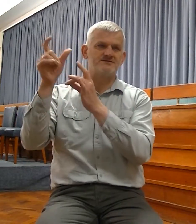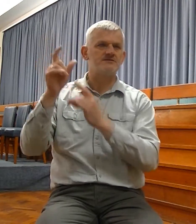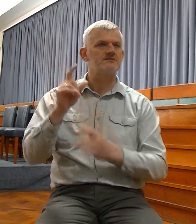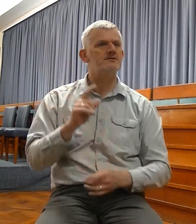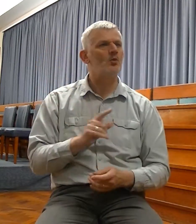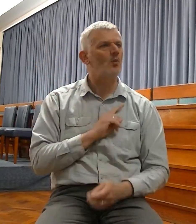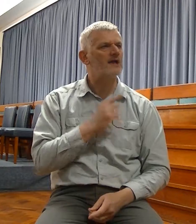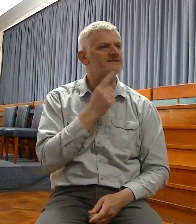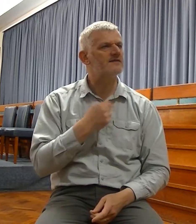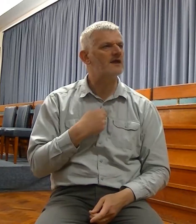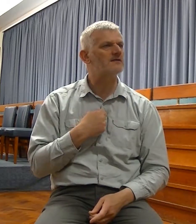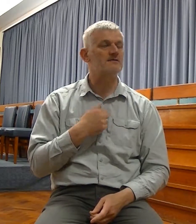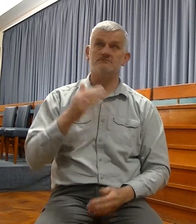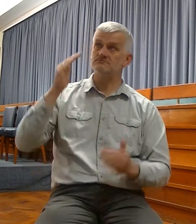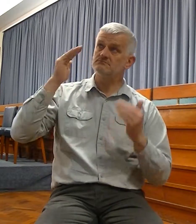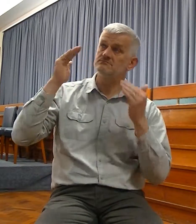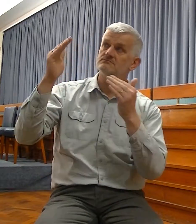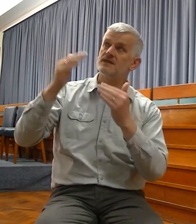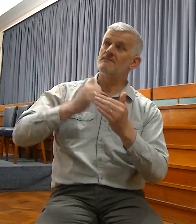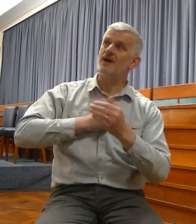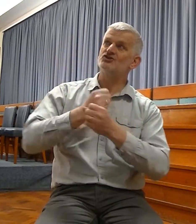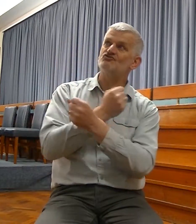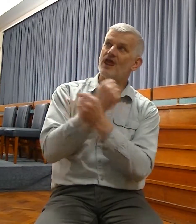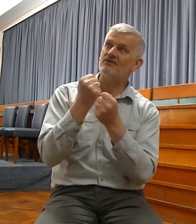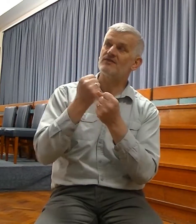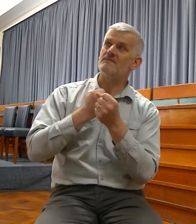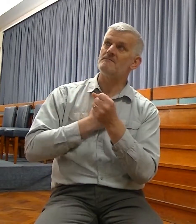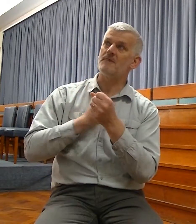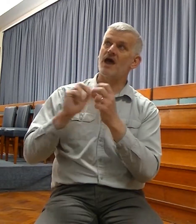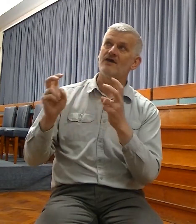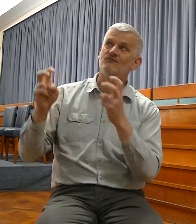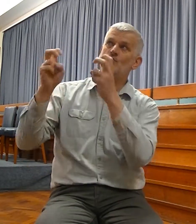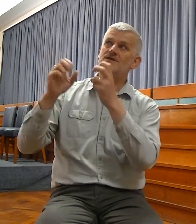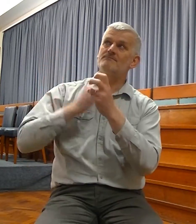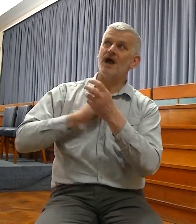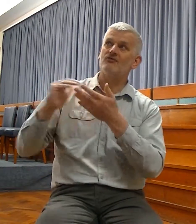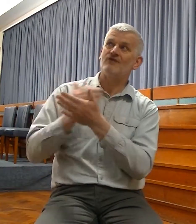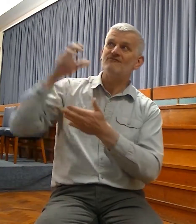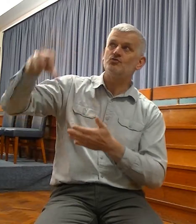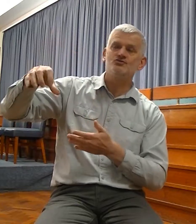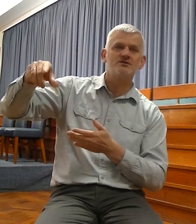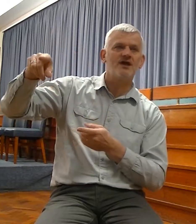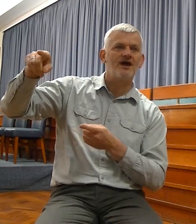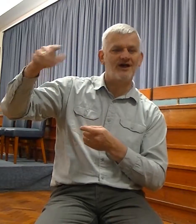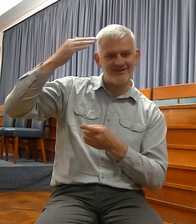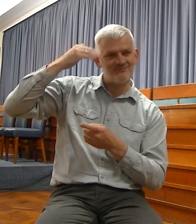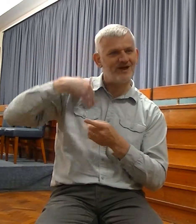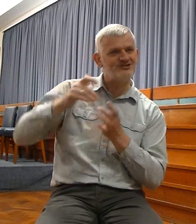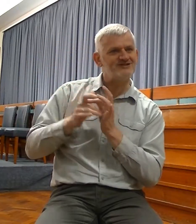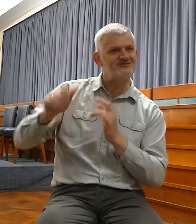refuge. Why does Jeremiah require those things? Well, he requires them spiritually, as we